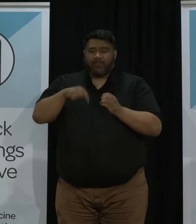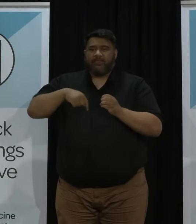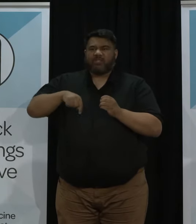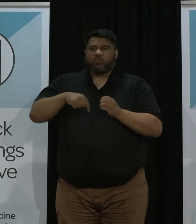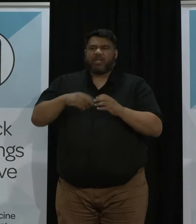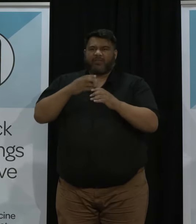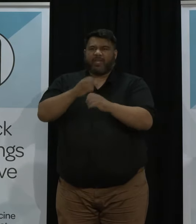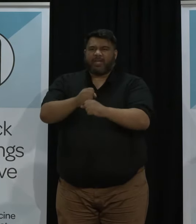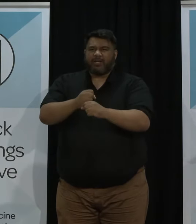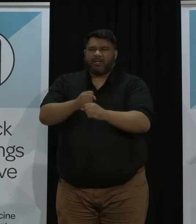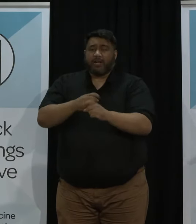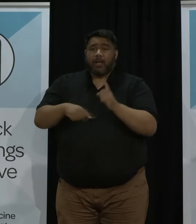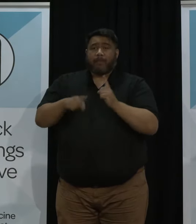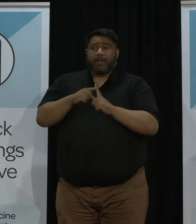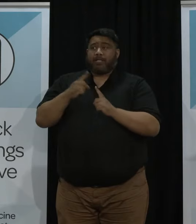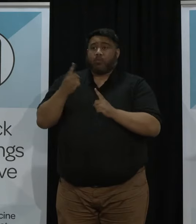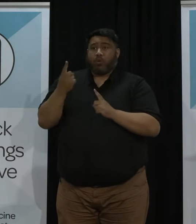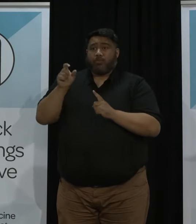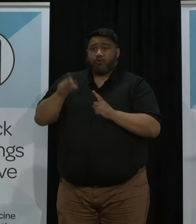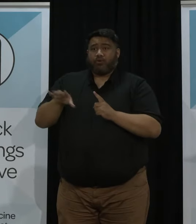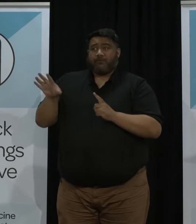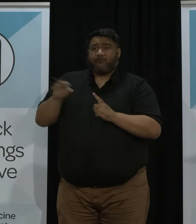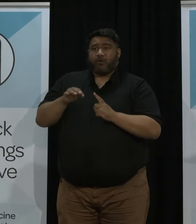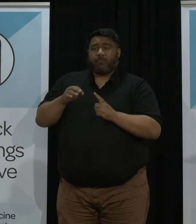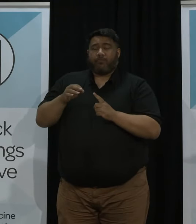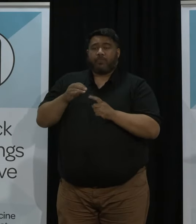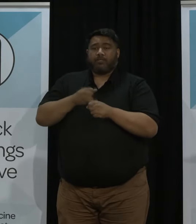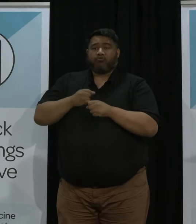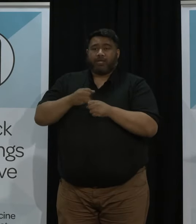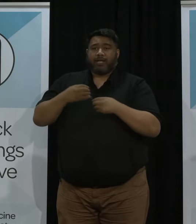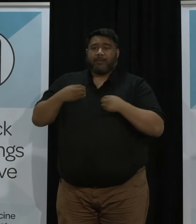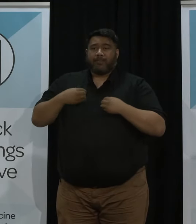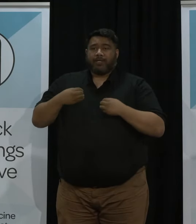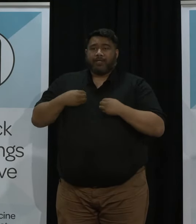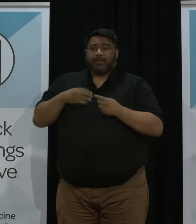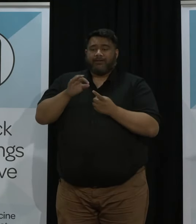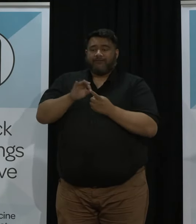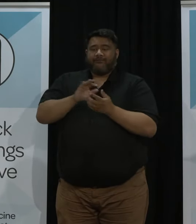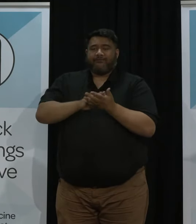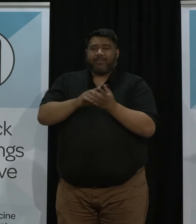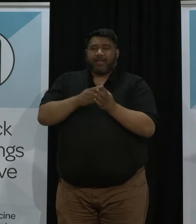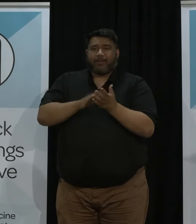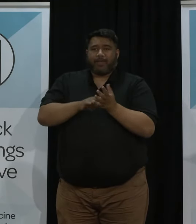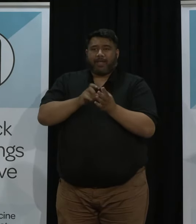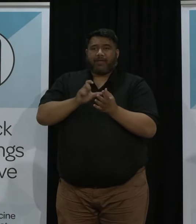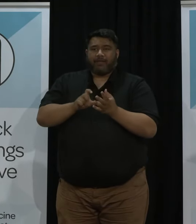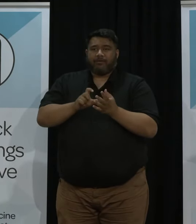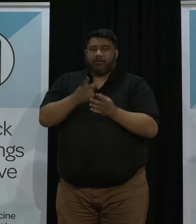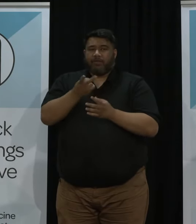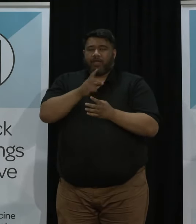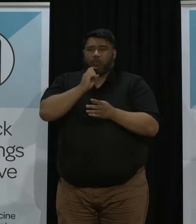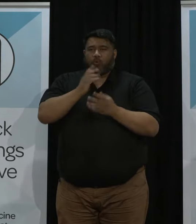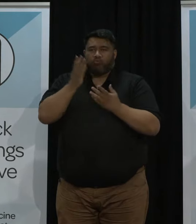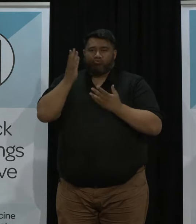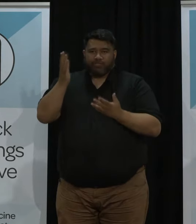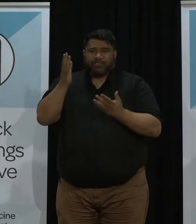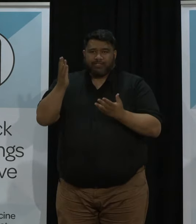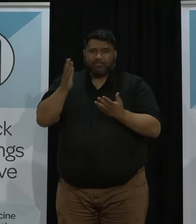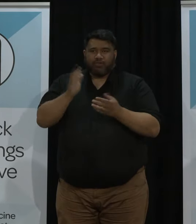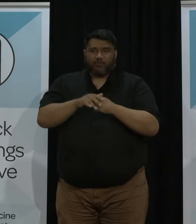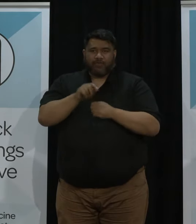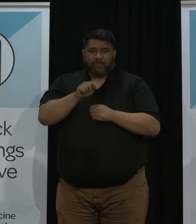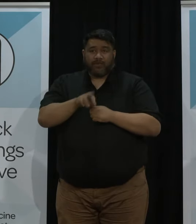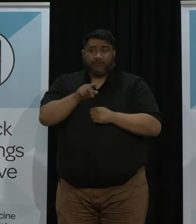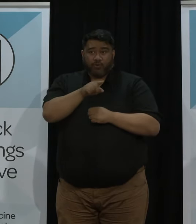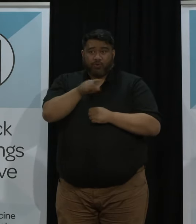live streamed This is our second advance purchase agreement for an oral antiviral to treat mild to moderate